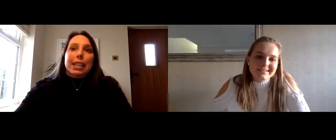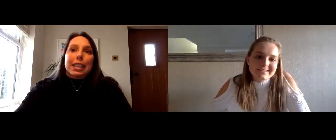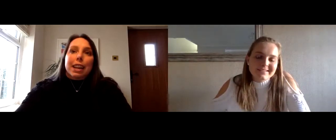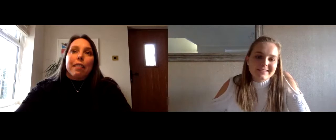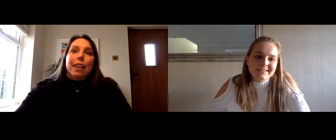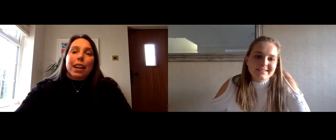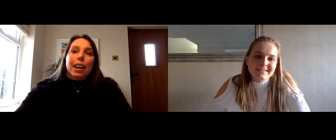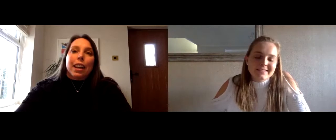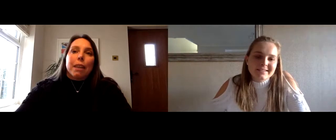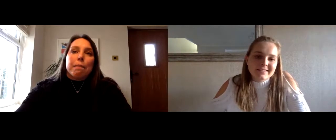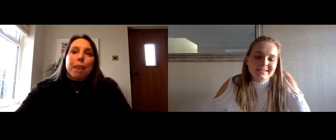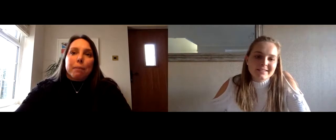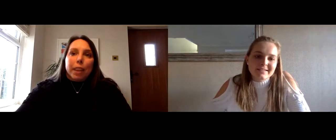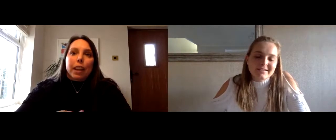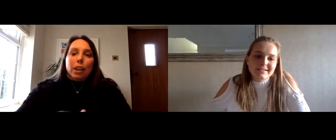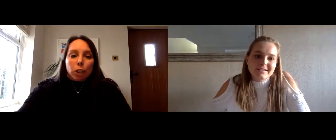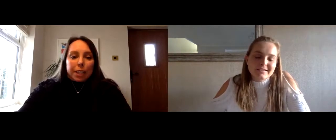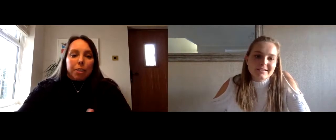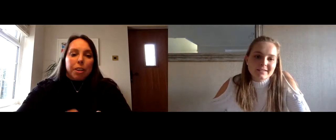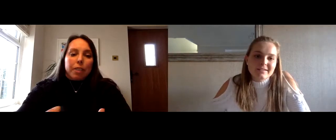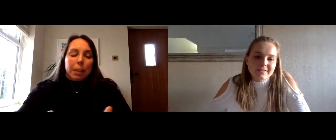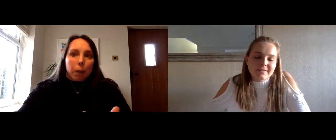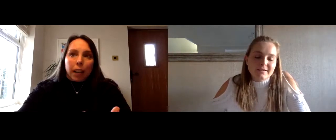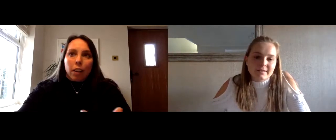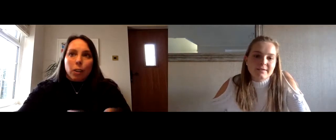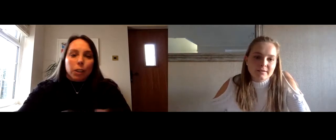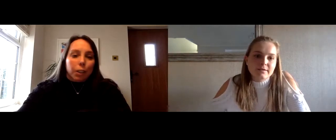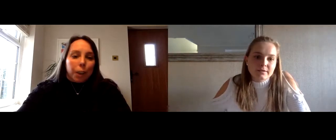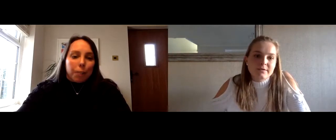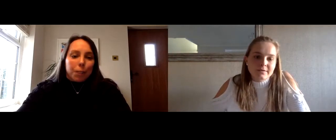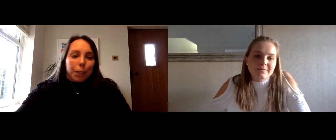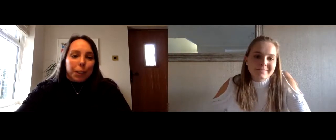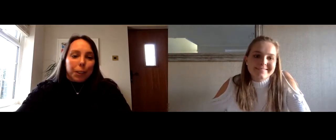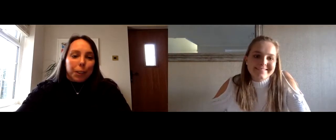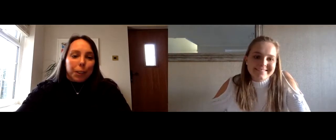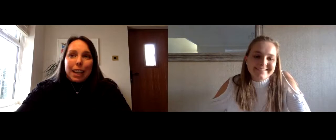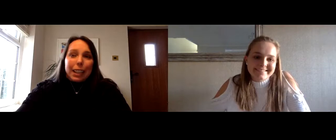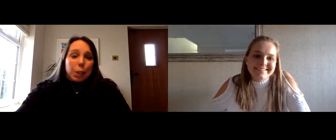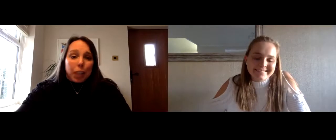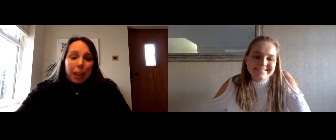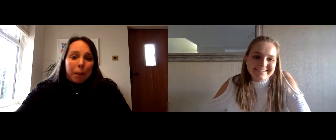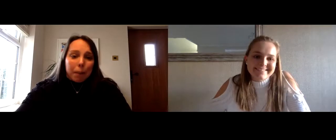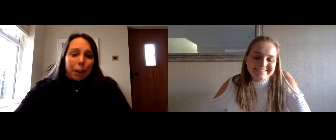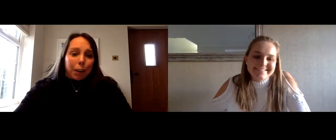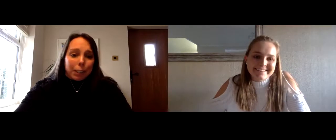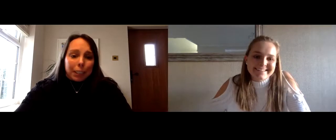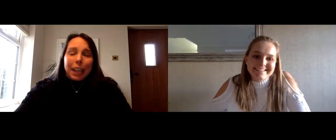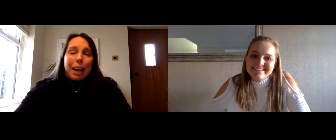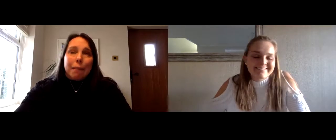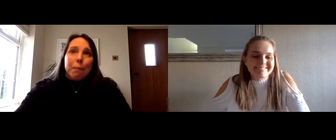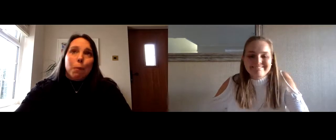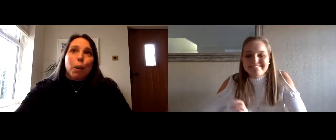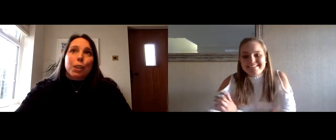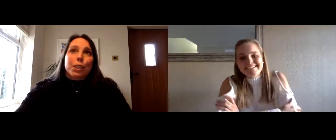that is definitely a memory that i'll treasure and obviously winning gold on home soil literally in my back garden